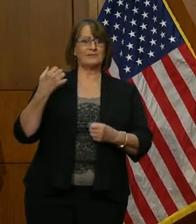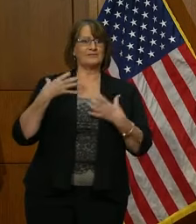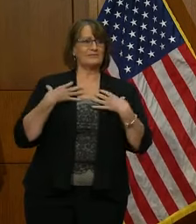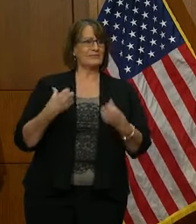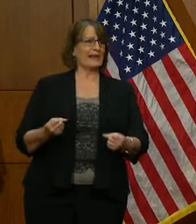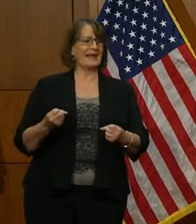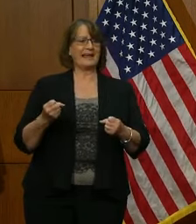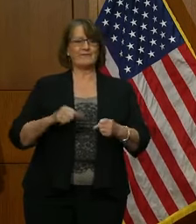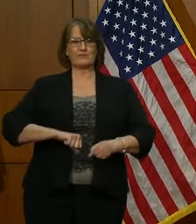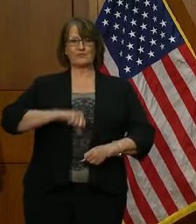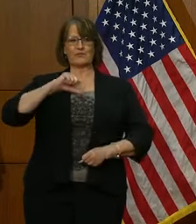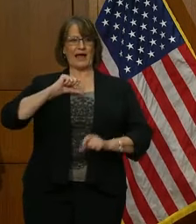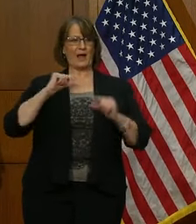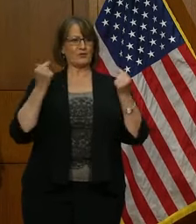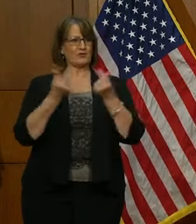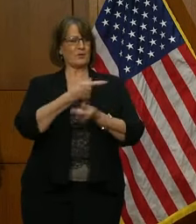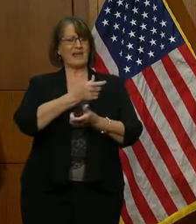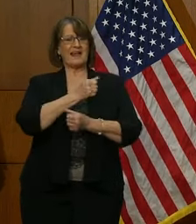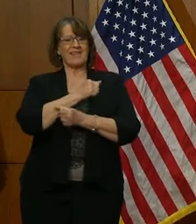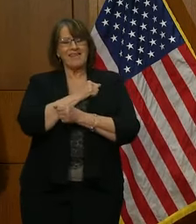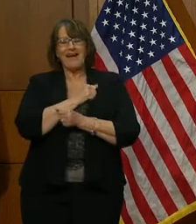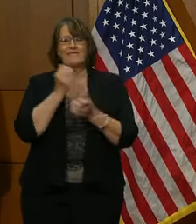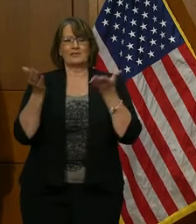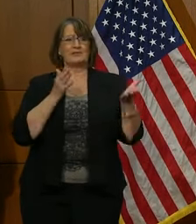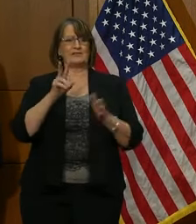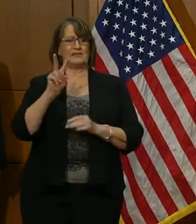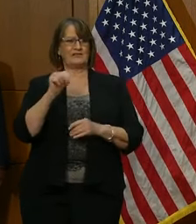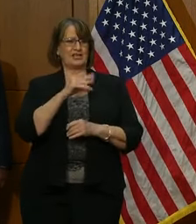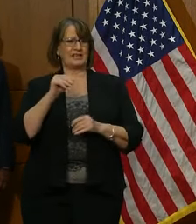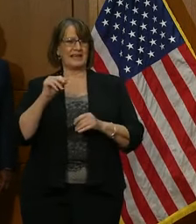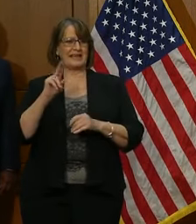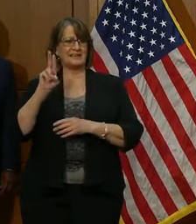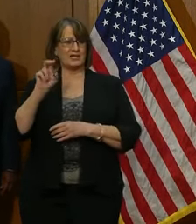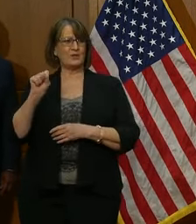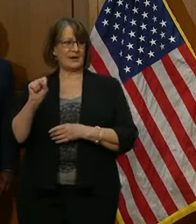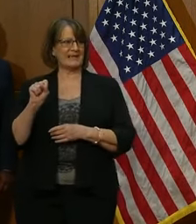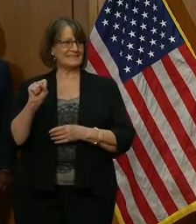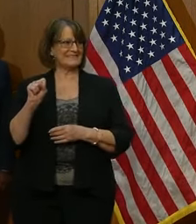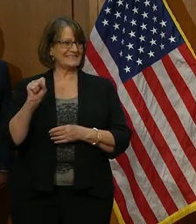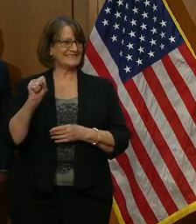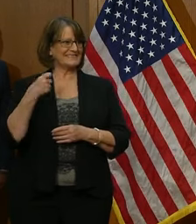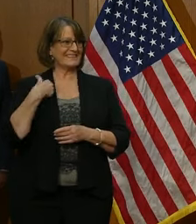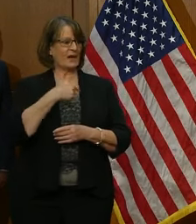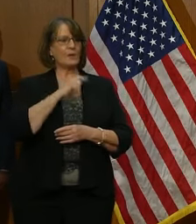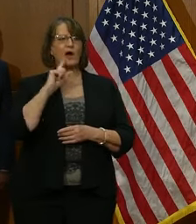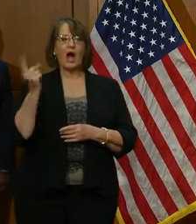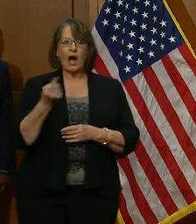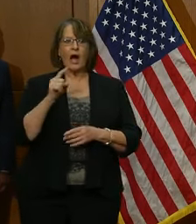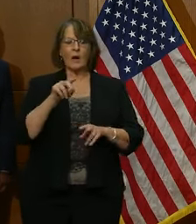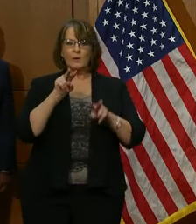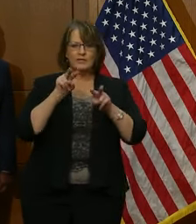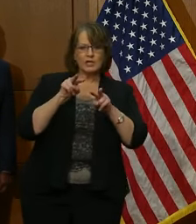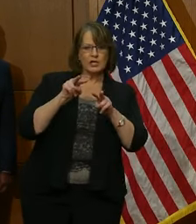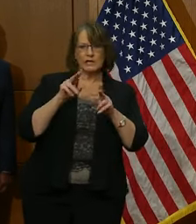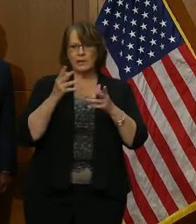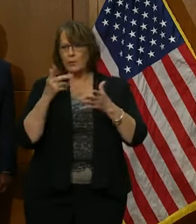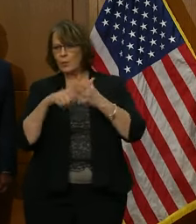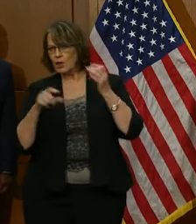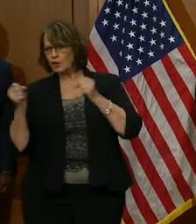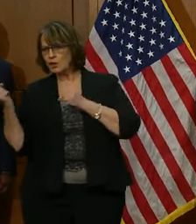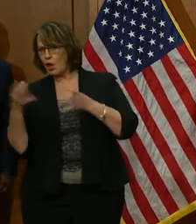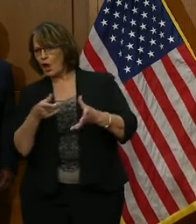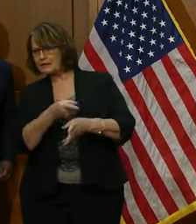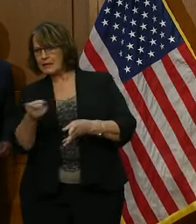group, a group that loves to serve the Commonwealth and this nation. And so we're always looking out for things that could lead to